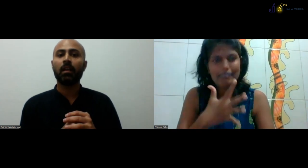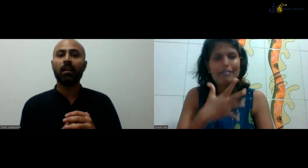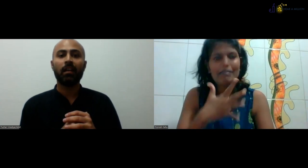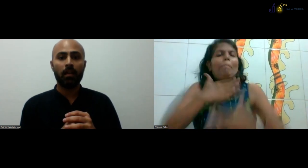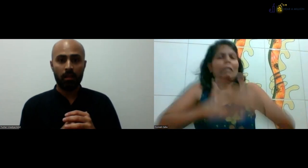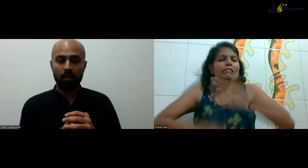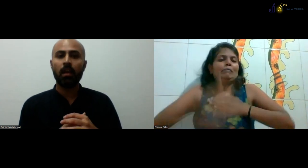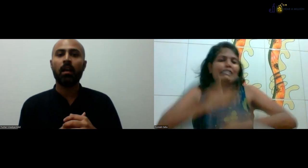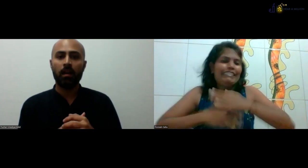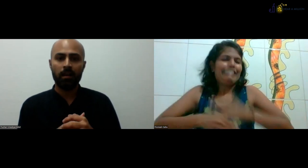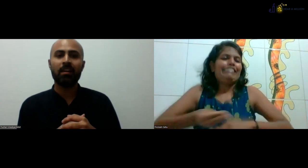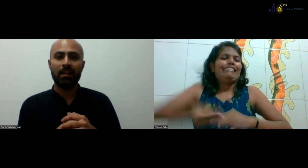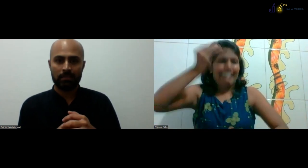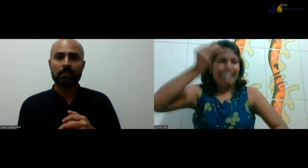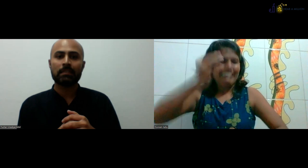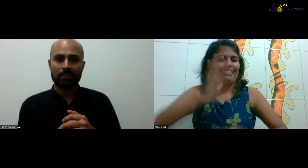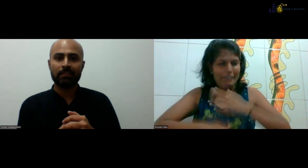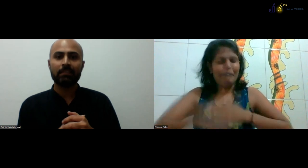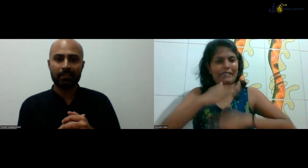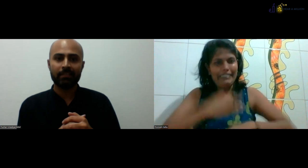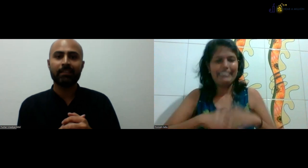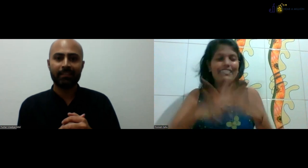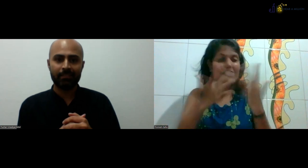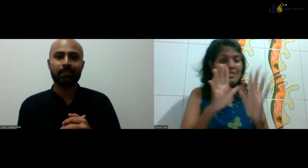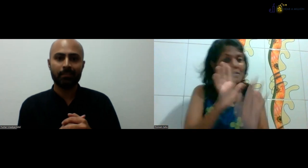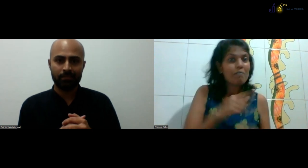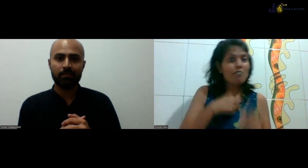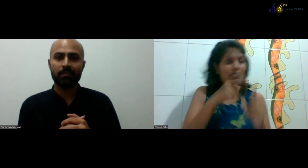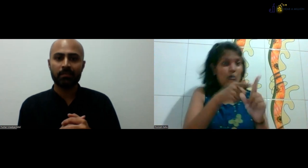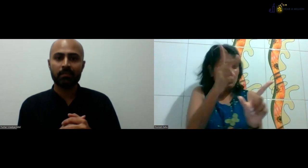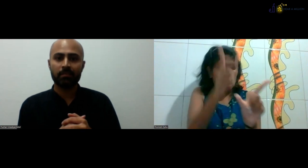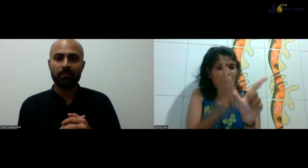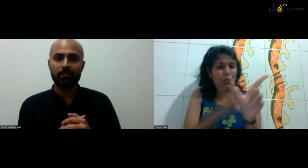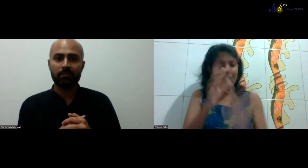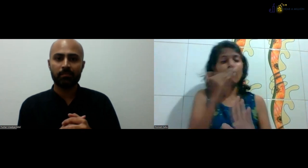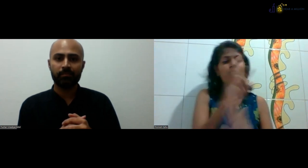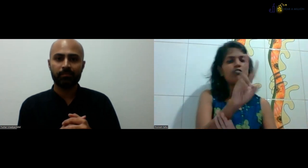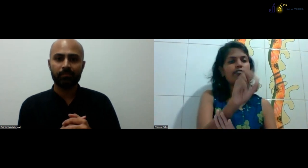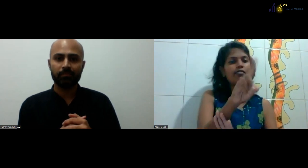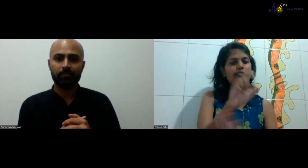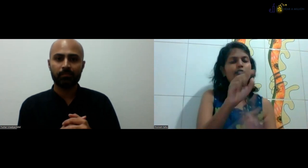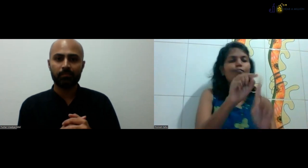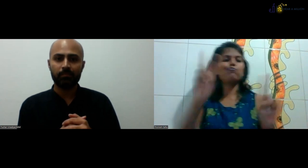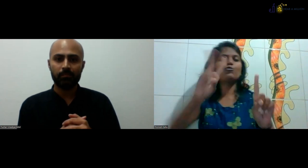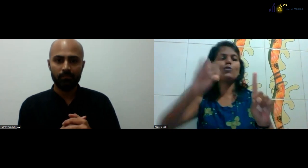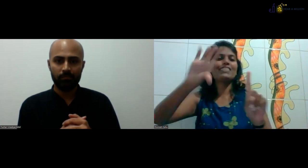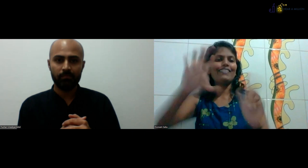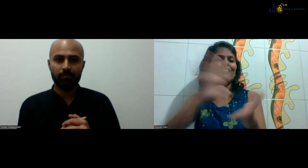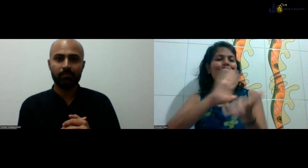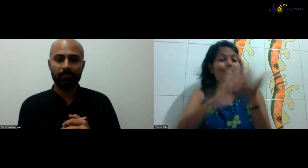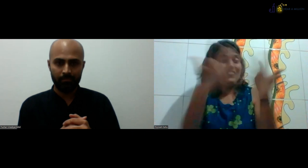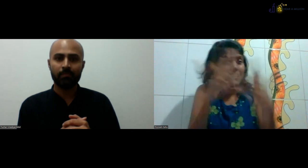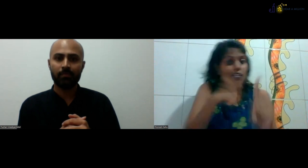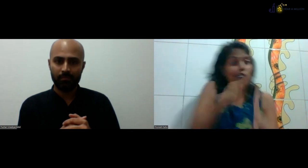yeah, it was with a lot of hearing students. It was a really testing time. I had to be really, really patient.